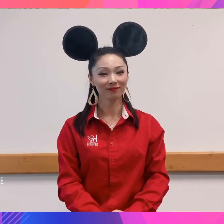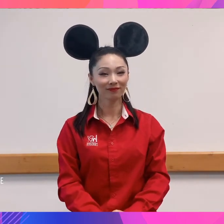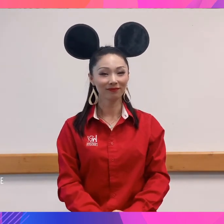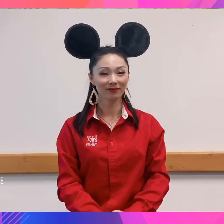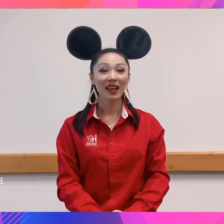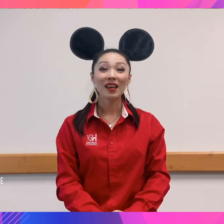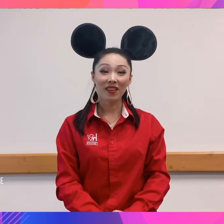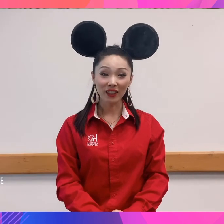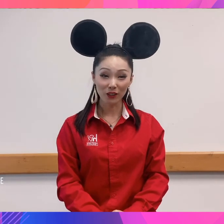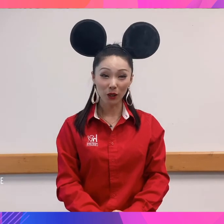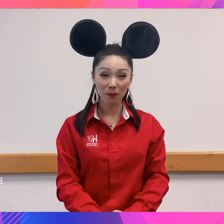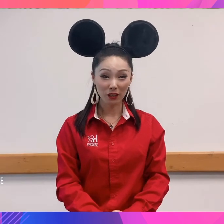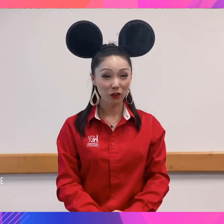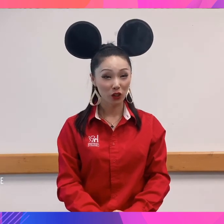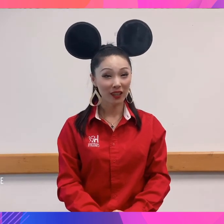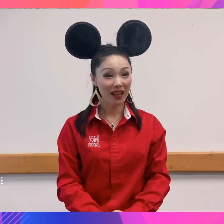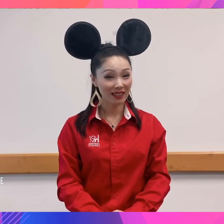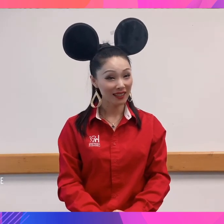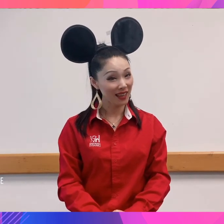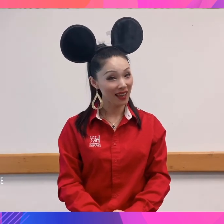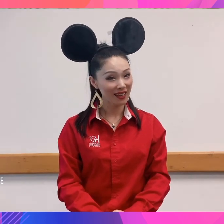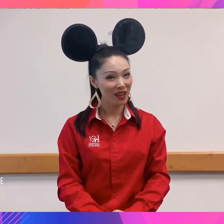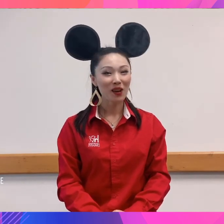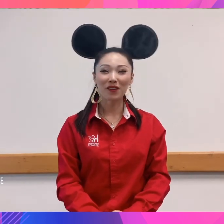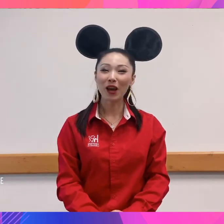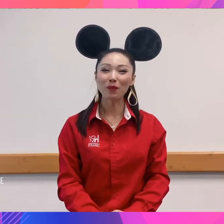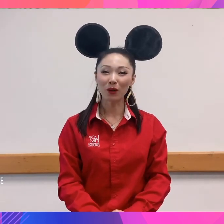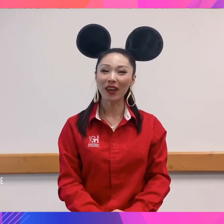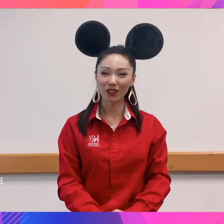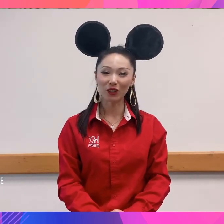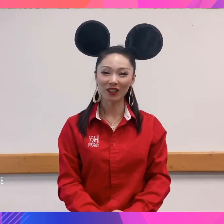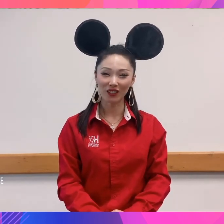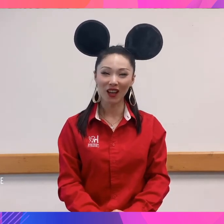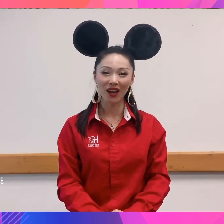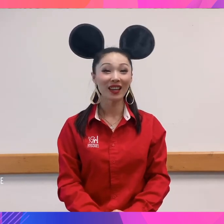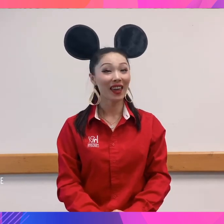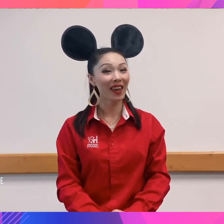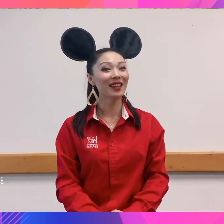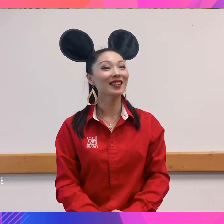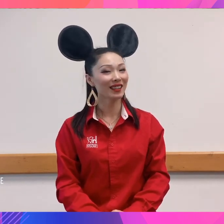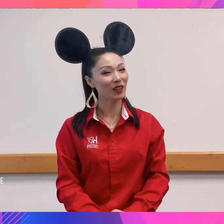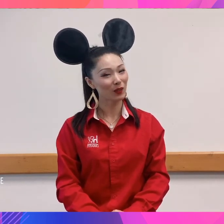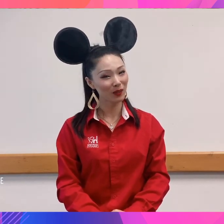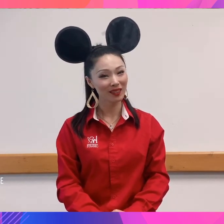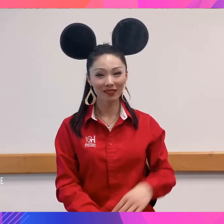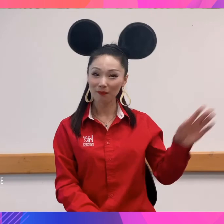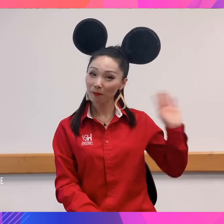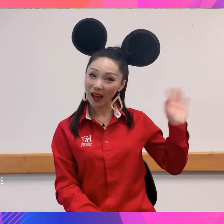Thank you so much for joining us today. We hope to enjoy the song. And see you soon. Bye. Bye.